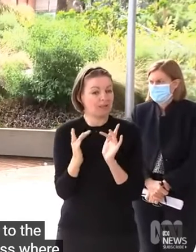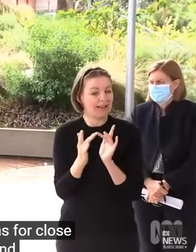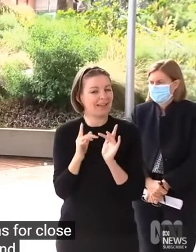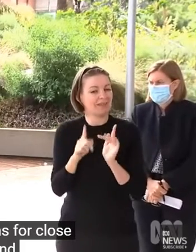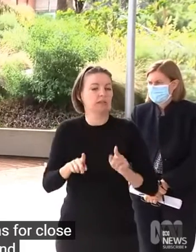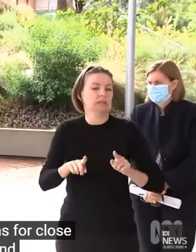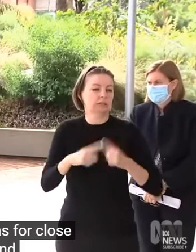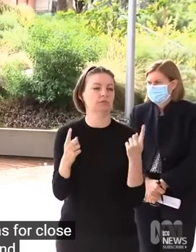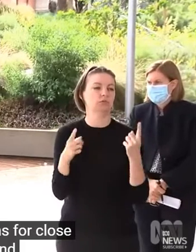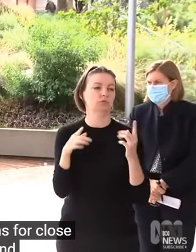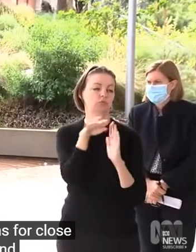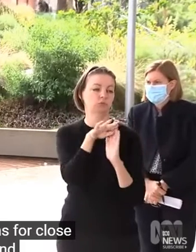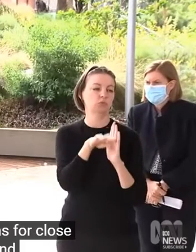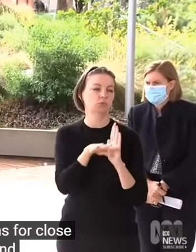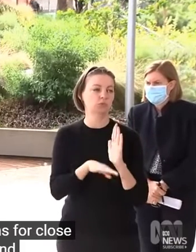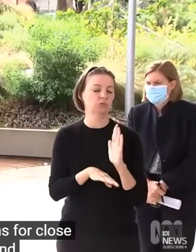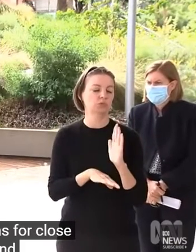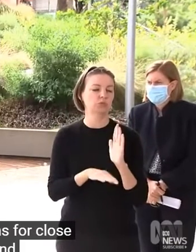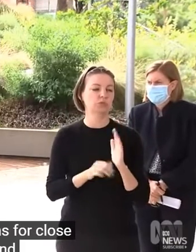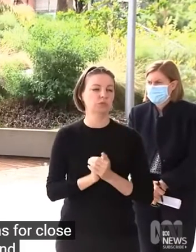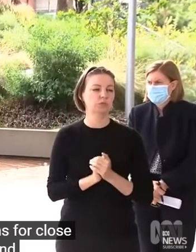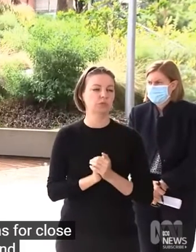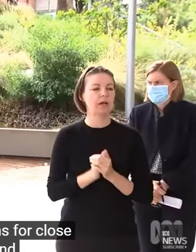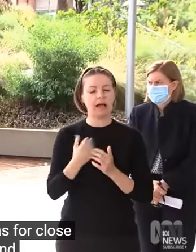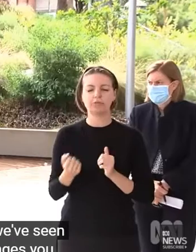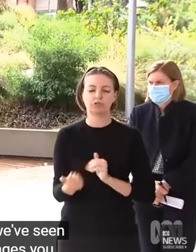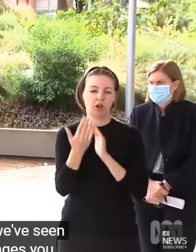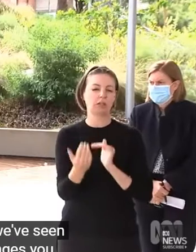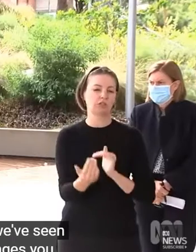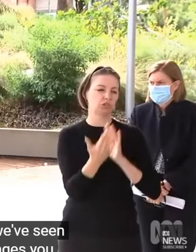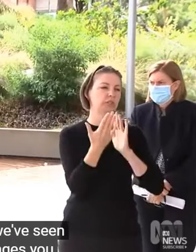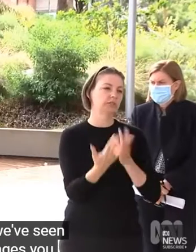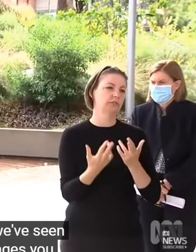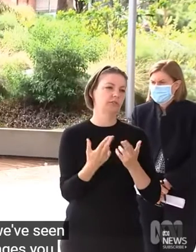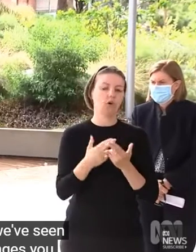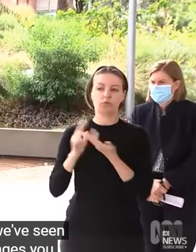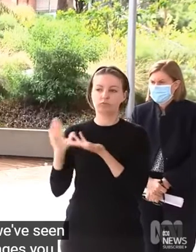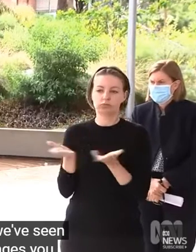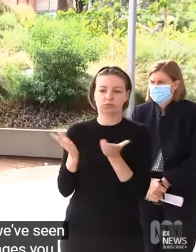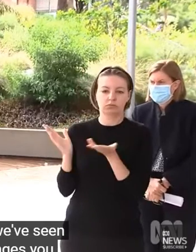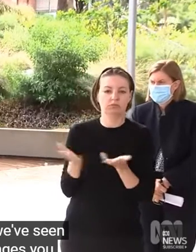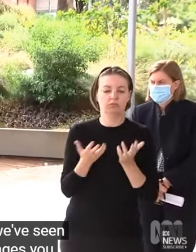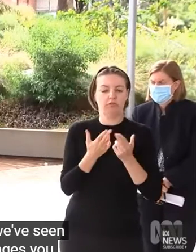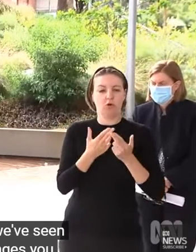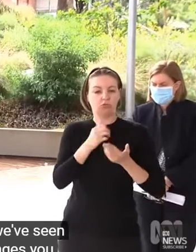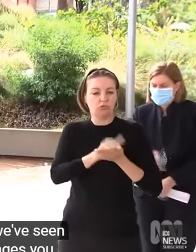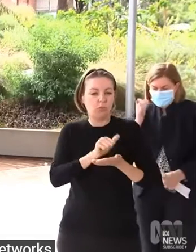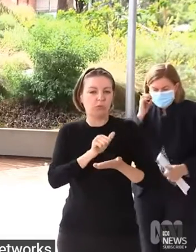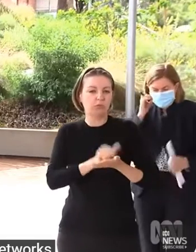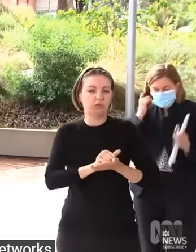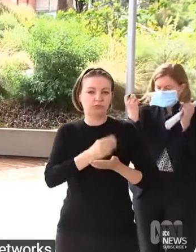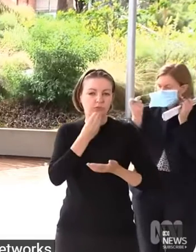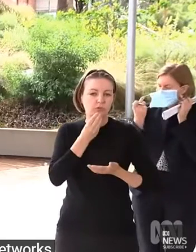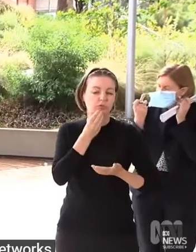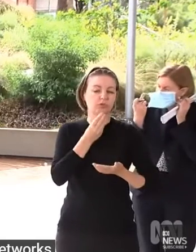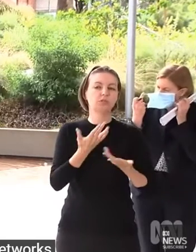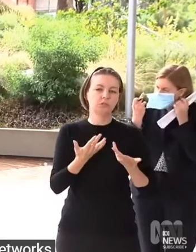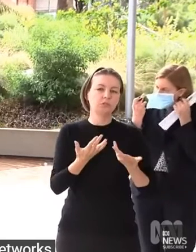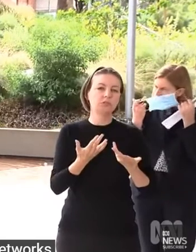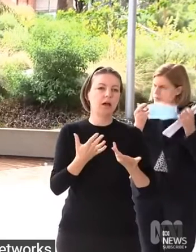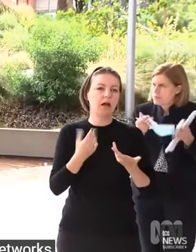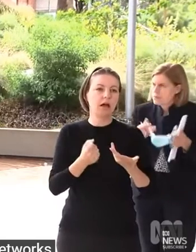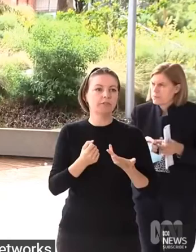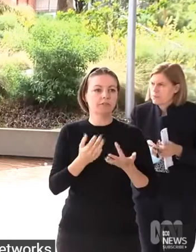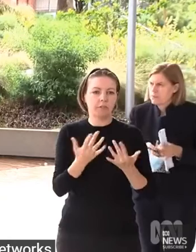in place. And we've seen, obviously, the challenges to the distribution networks, health system, and obviously, we'll work through our